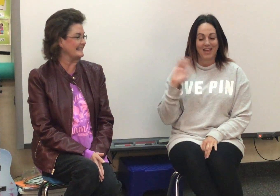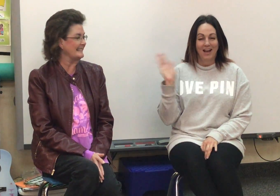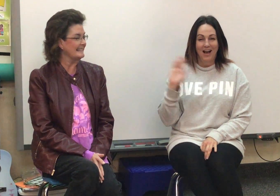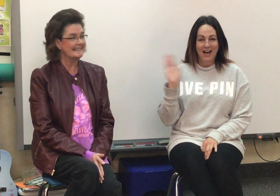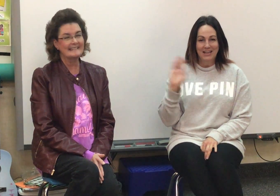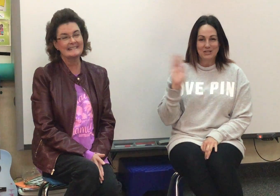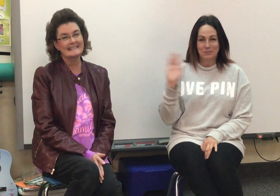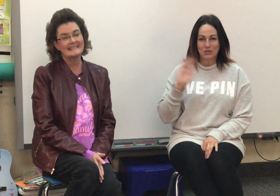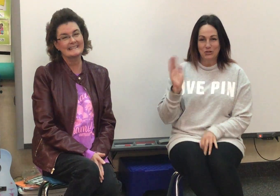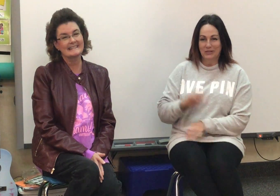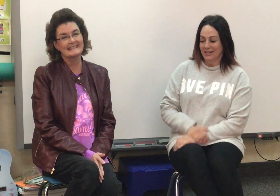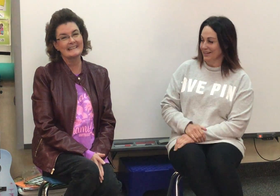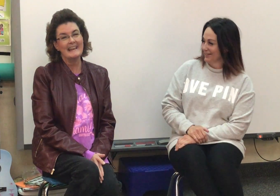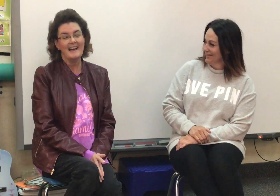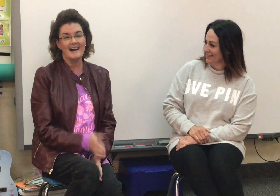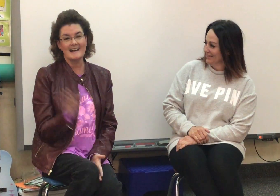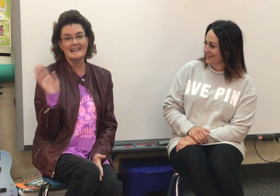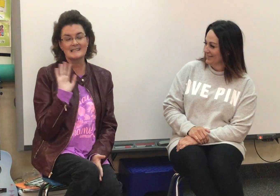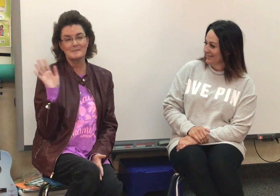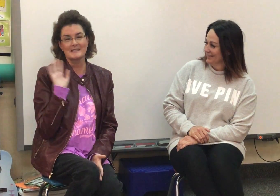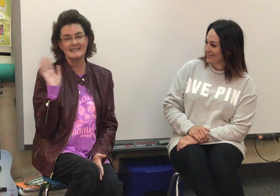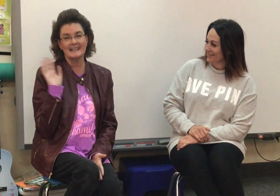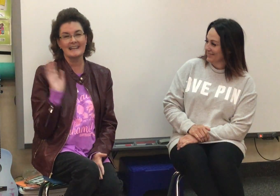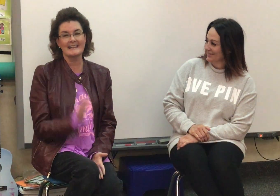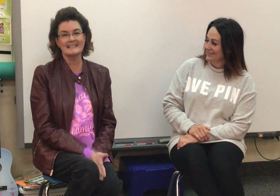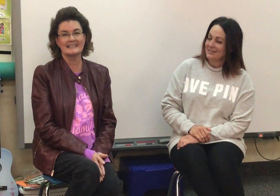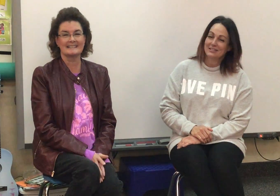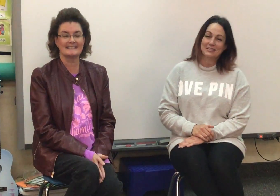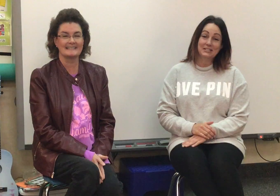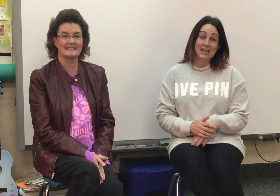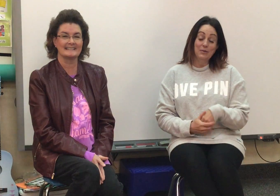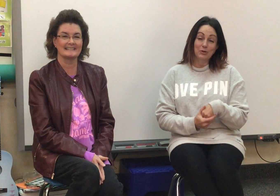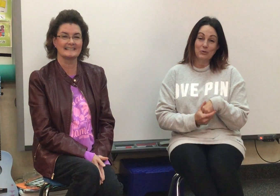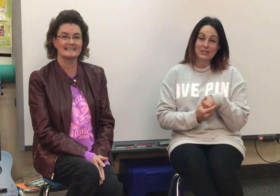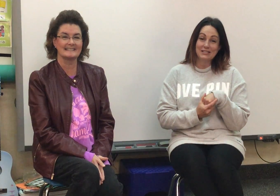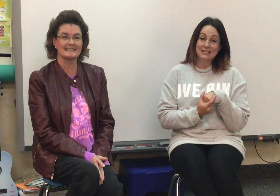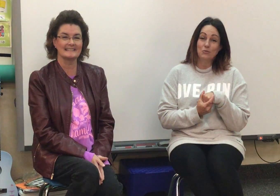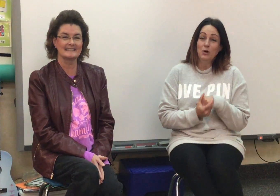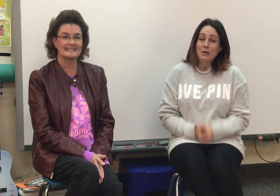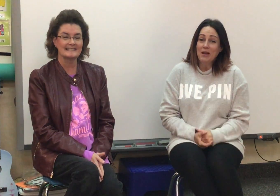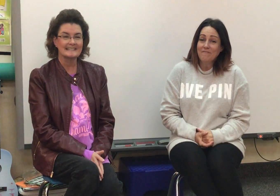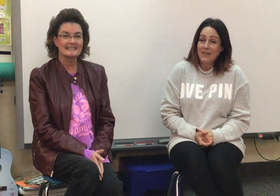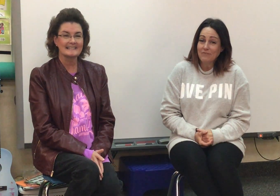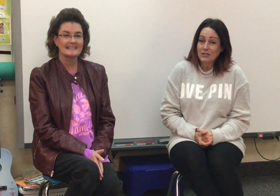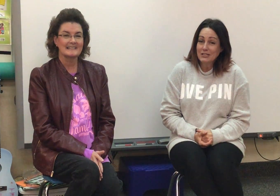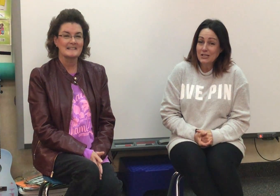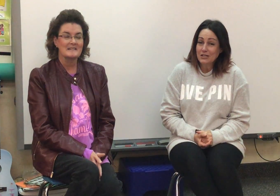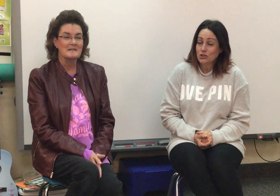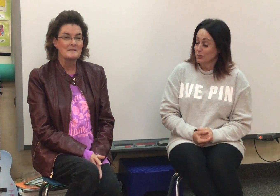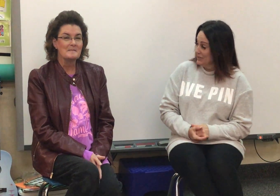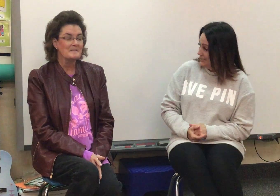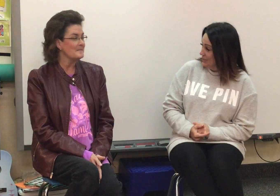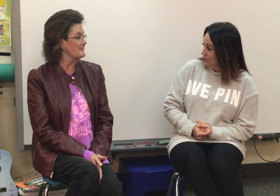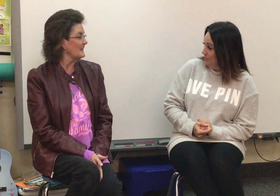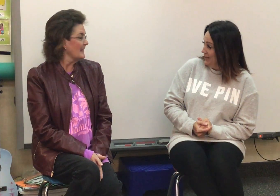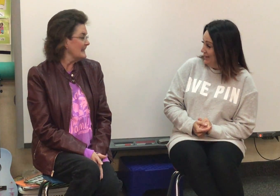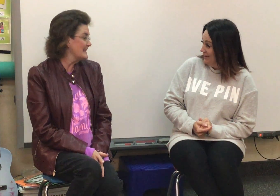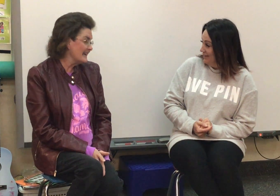Hi, it's Miss Julie. Hi, it's Miss Donette. Today we're going to sing one of my favorite songs. Do you want to sing it with me? Yes.